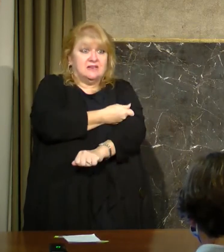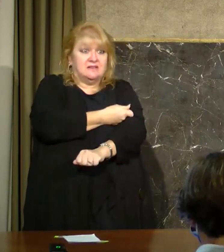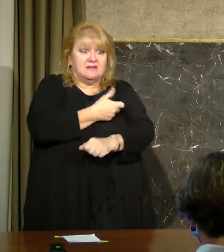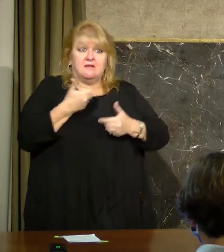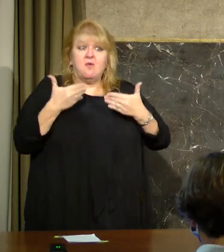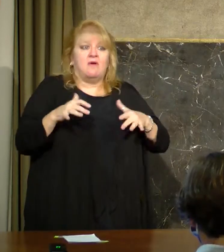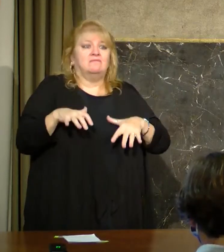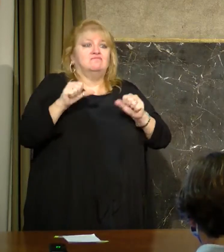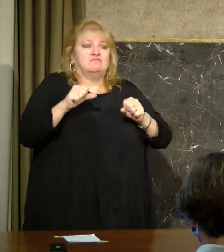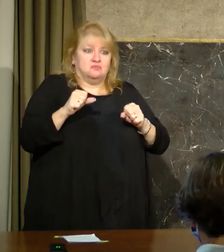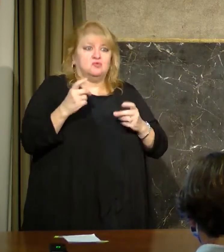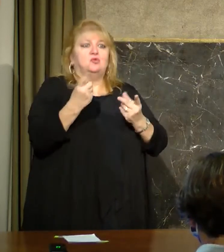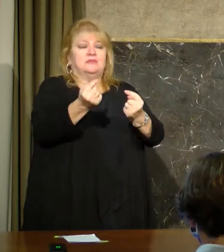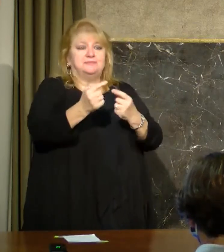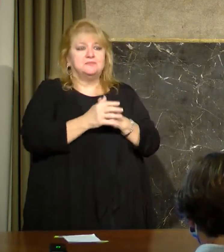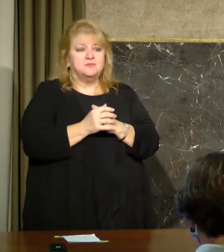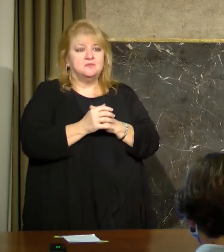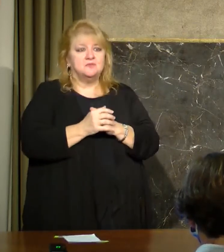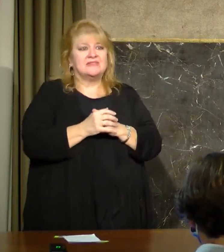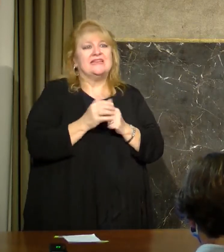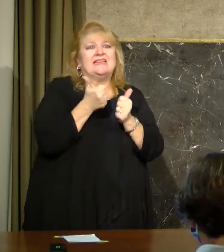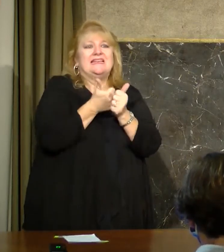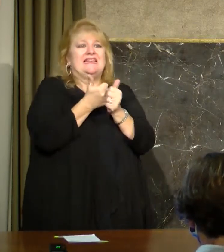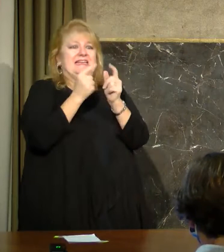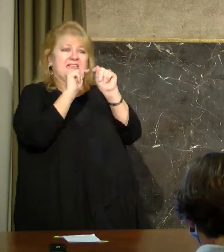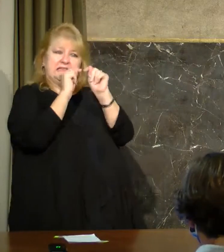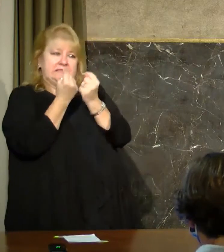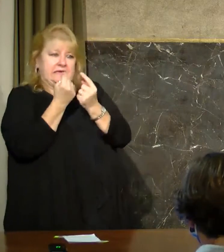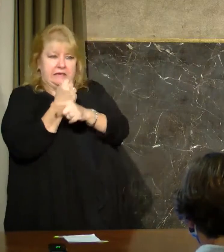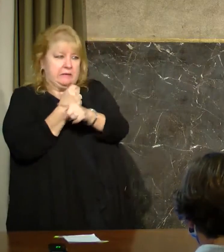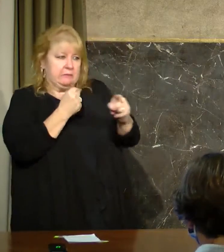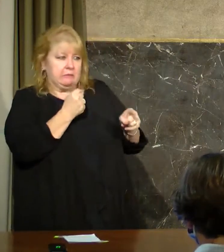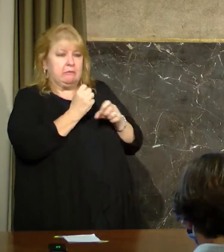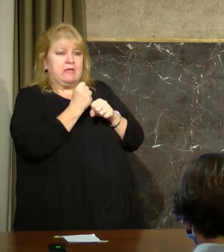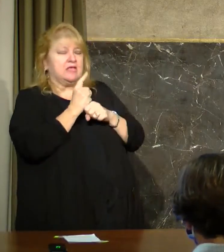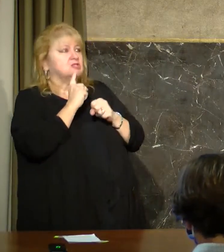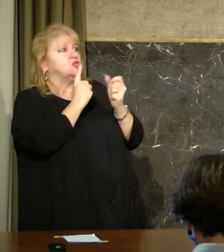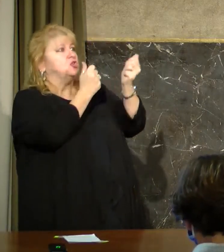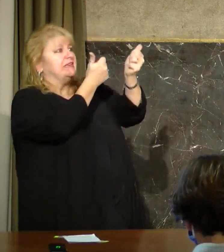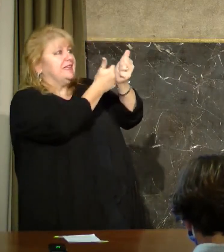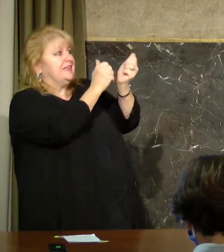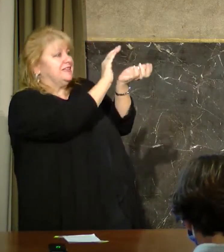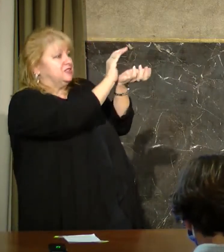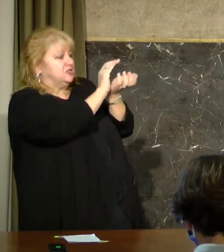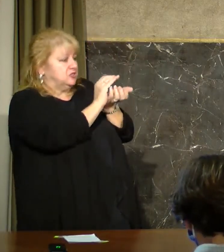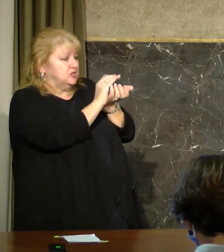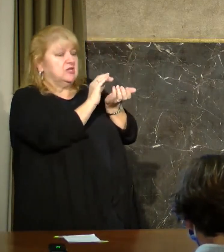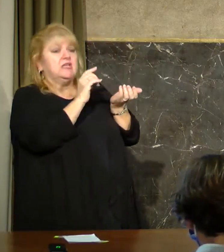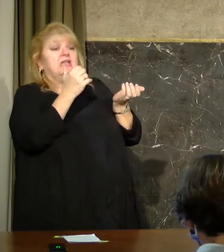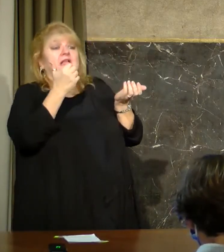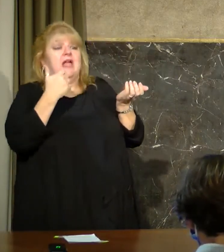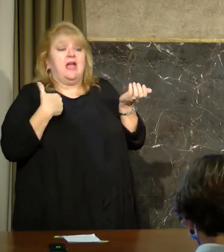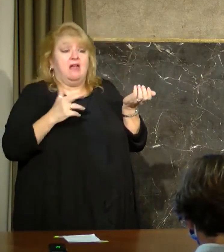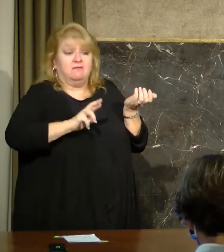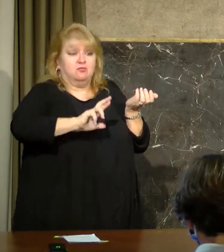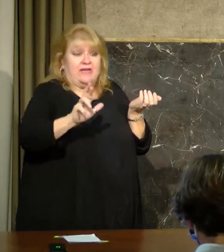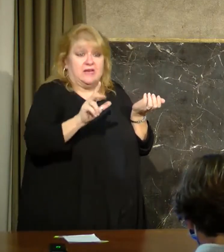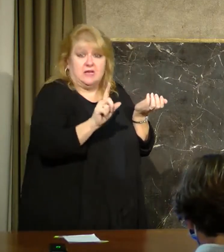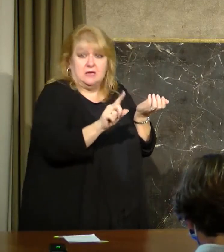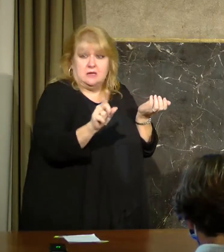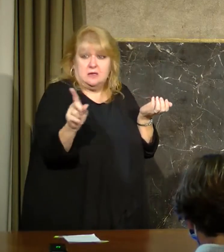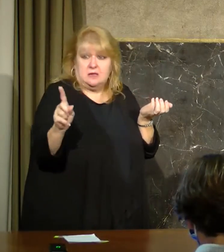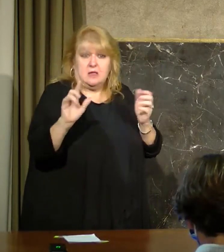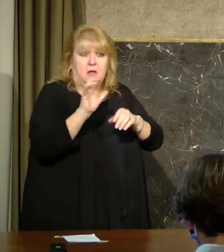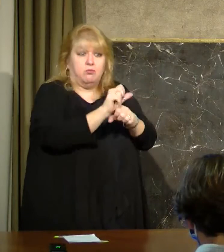The team is working really hard to make sure that every dose that comes into the state is made available, knowing that, again, the demand is really